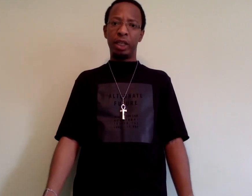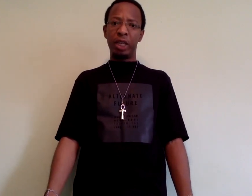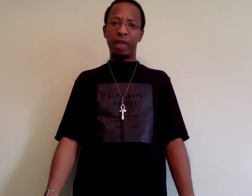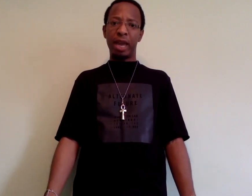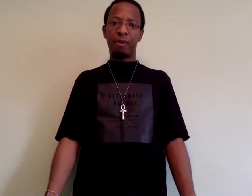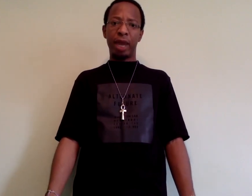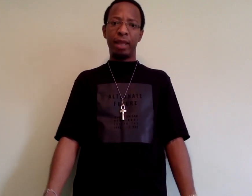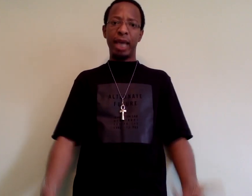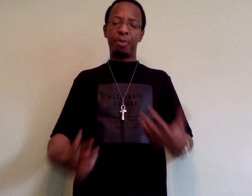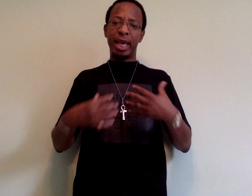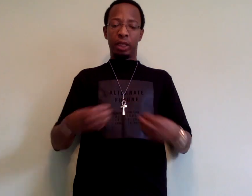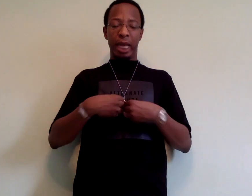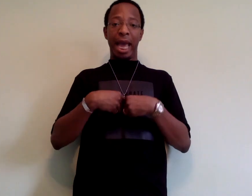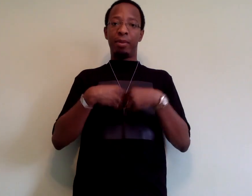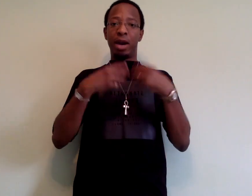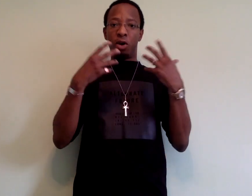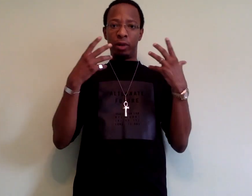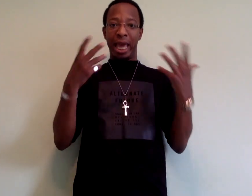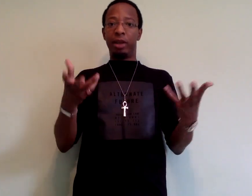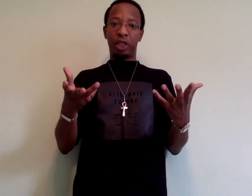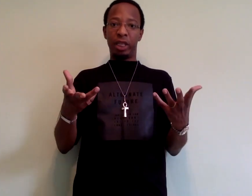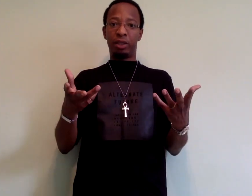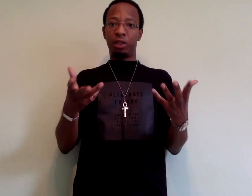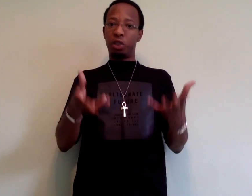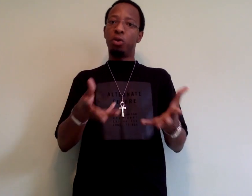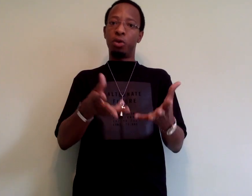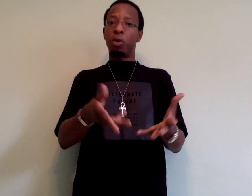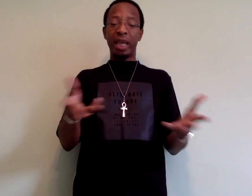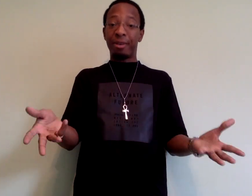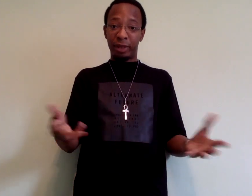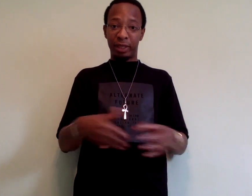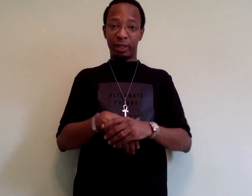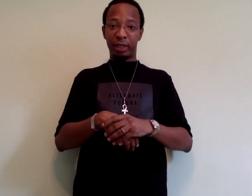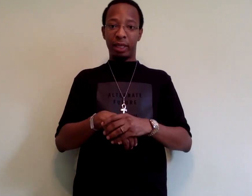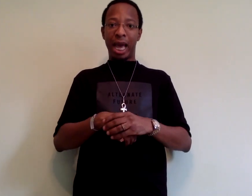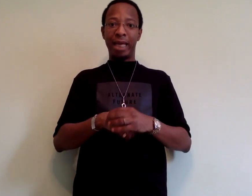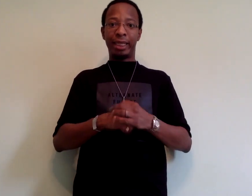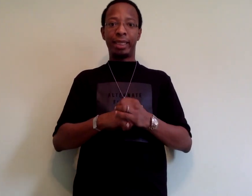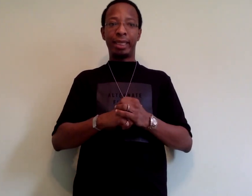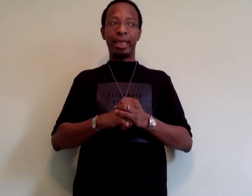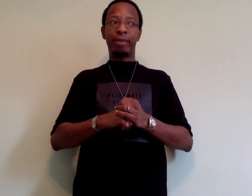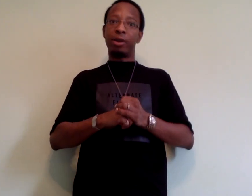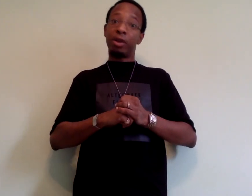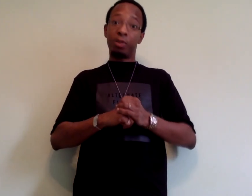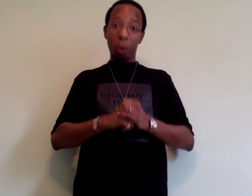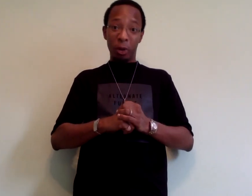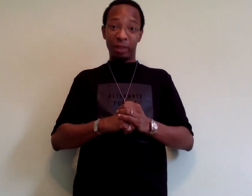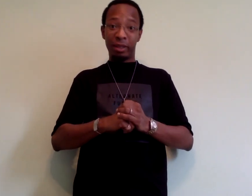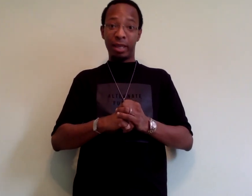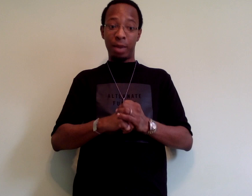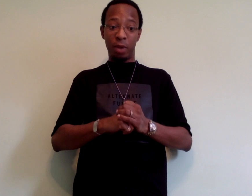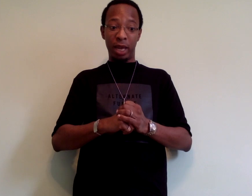achieve that. Frankly, I plan to add my own energies to those efforts. I just think it's very important that we,